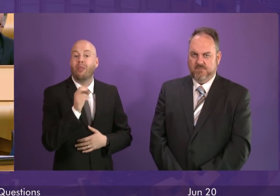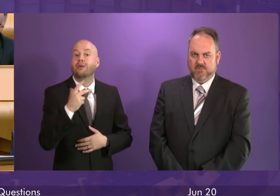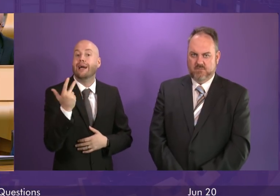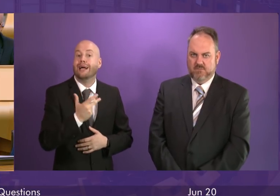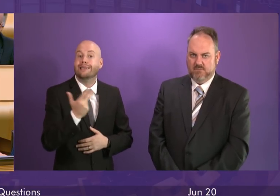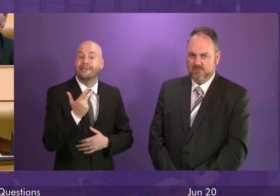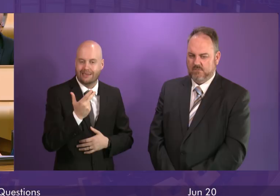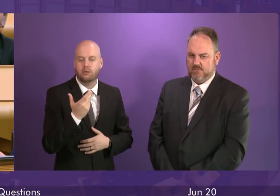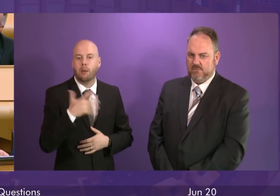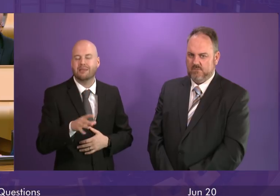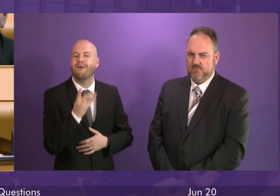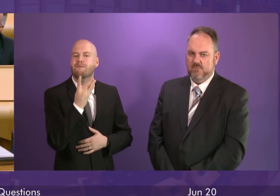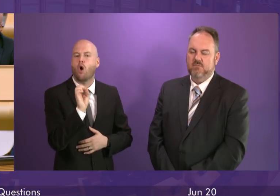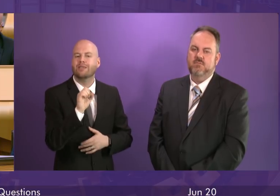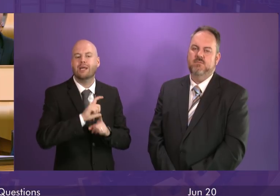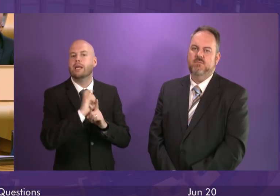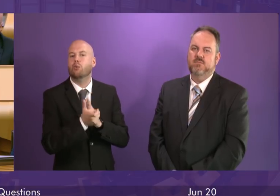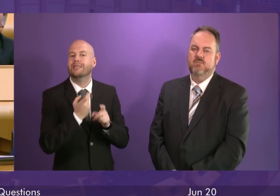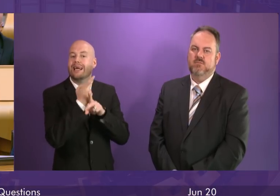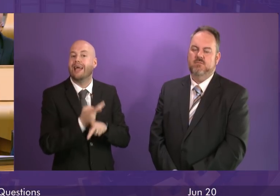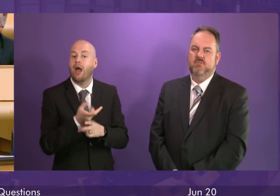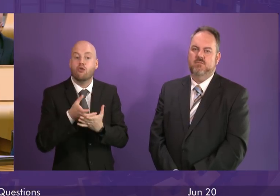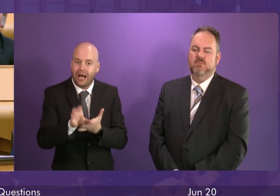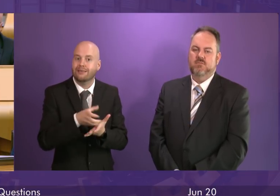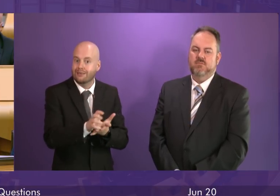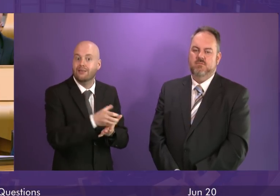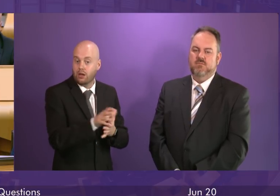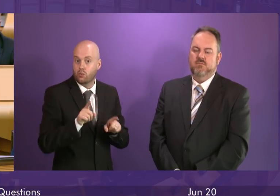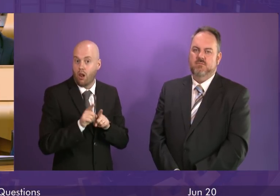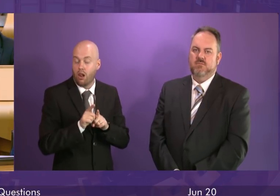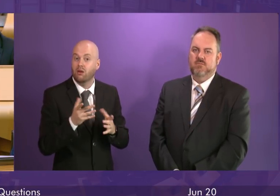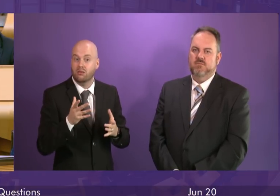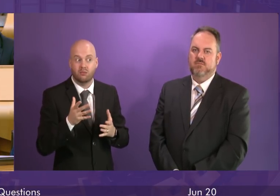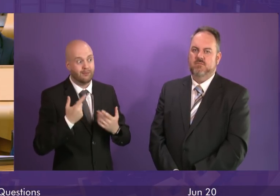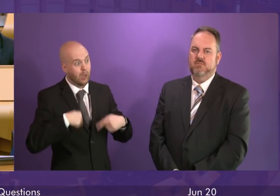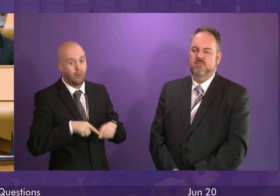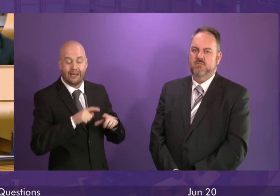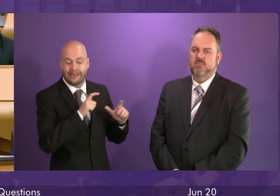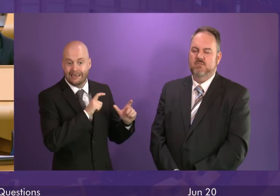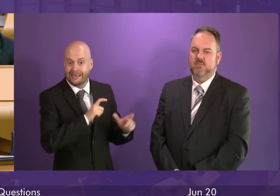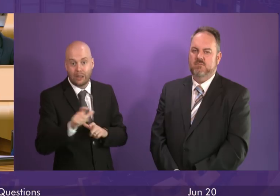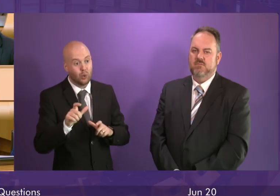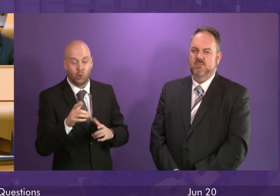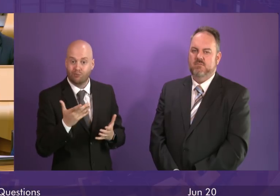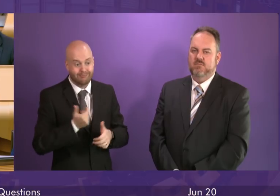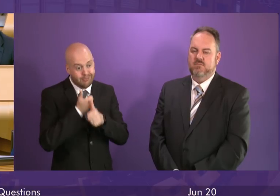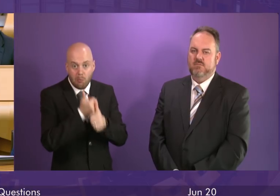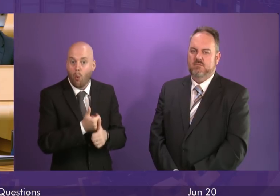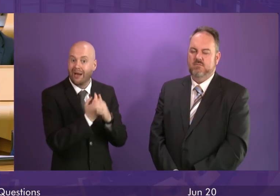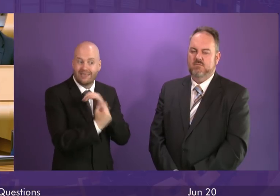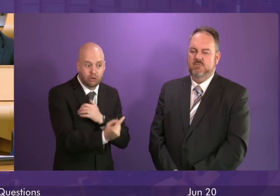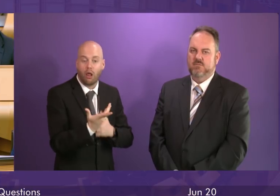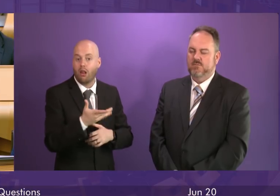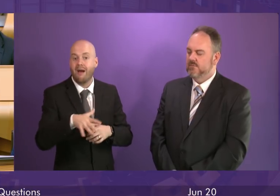community care grants awarded as well. We will continue to do what we can to provide support for individuals and